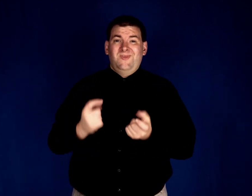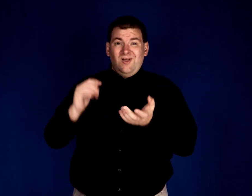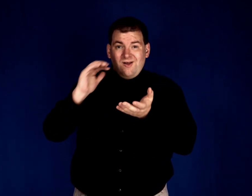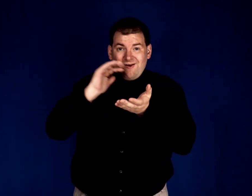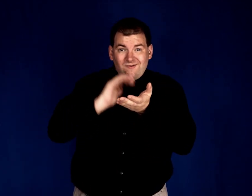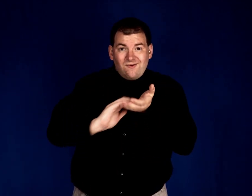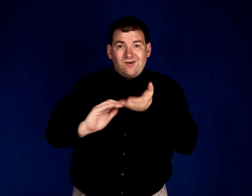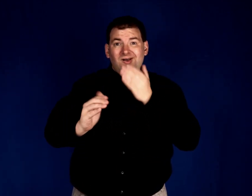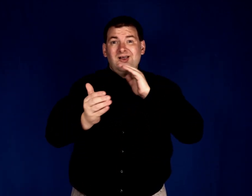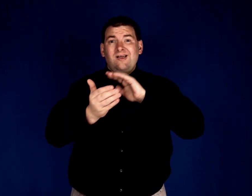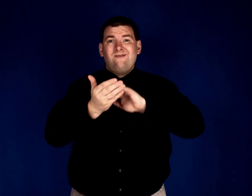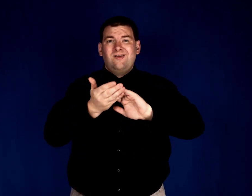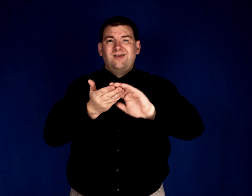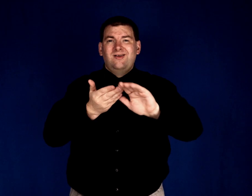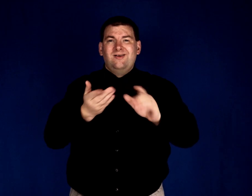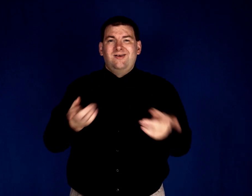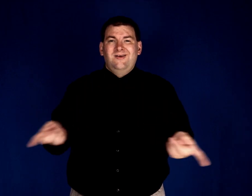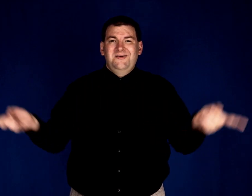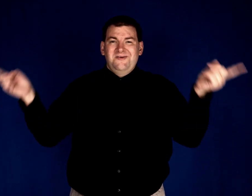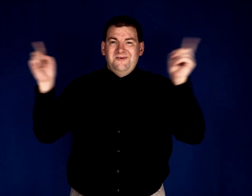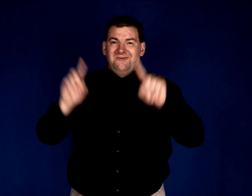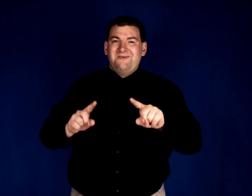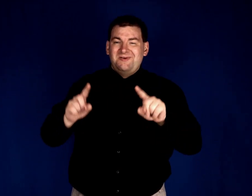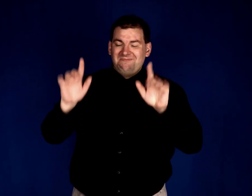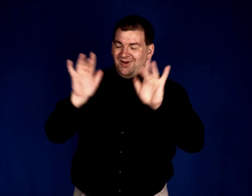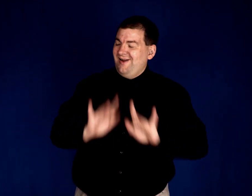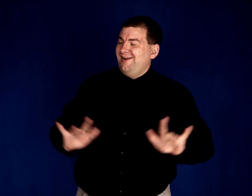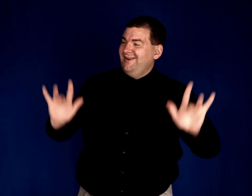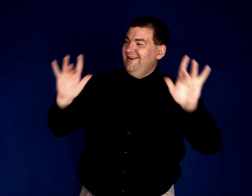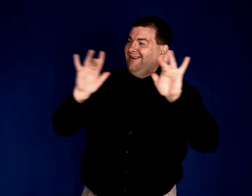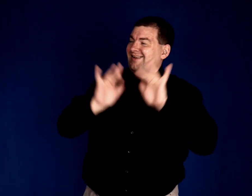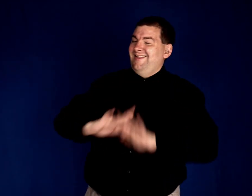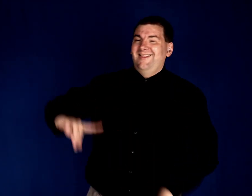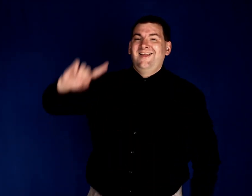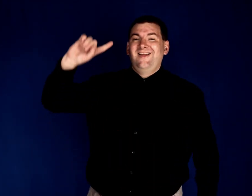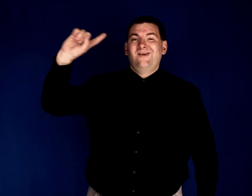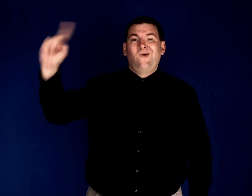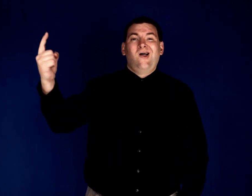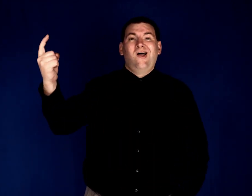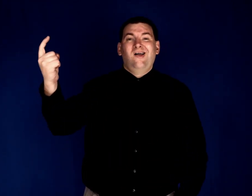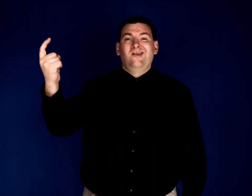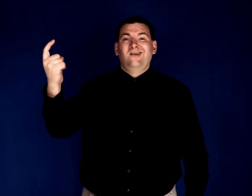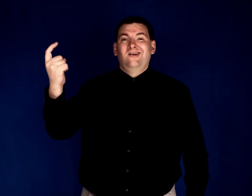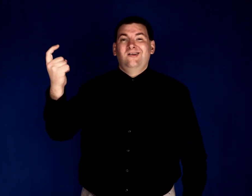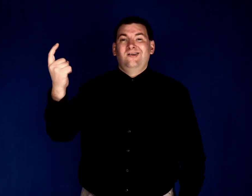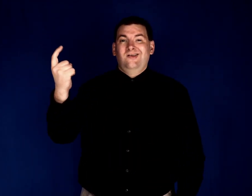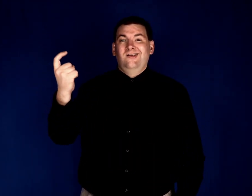Forgiven when mercy walked in